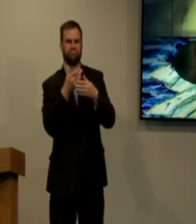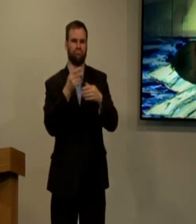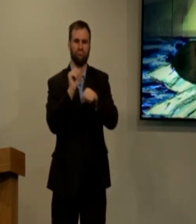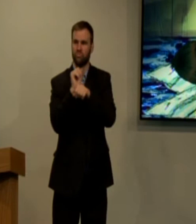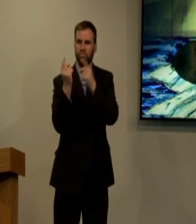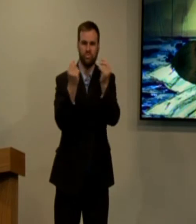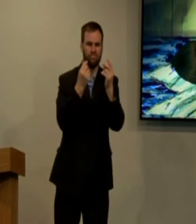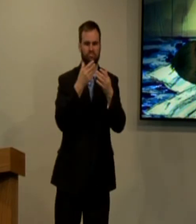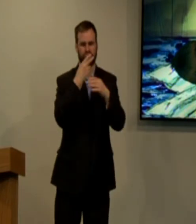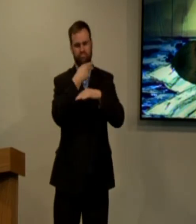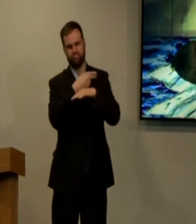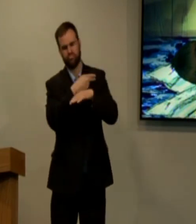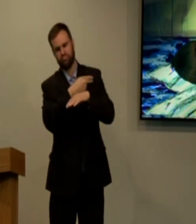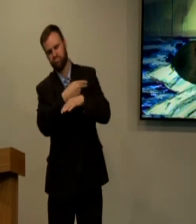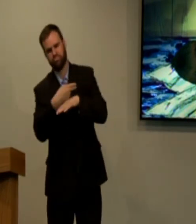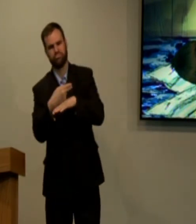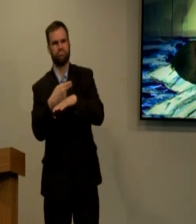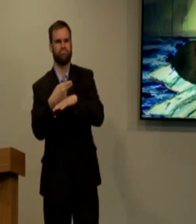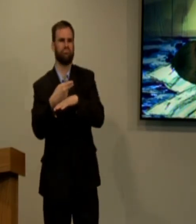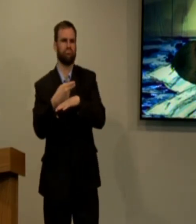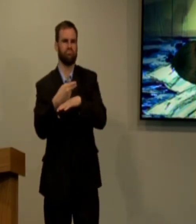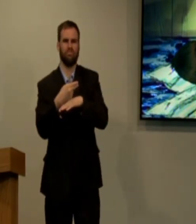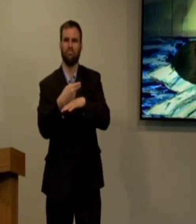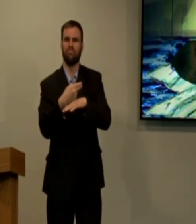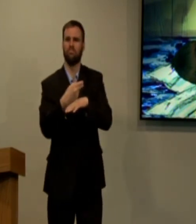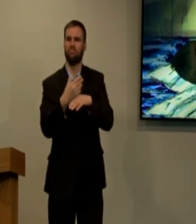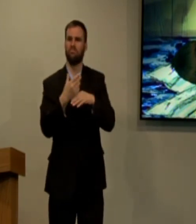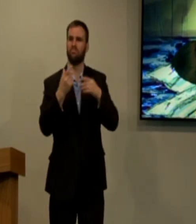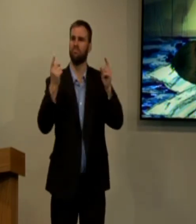So he's sleeping near the tabernacle,